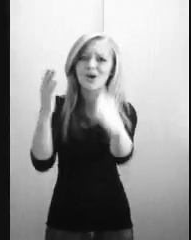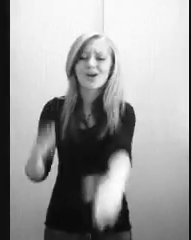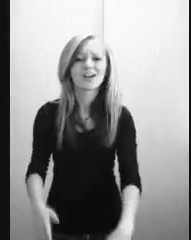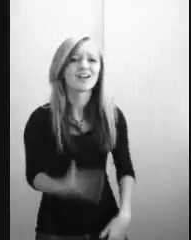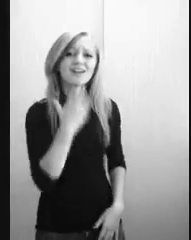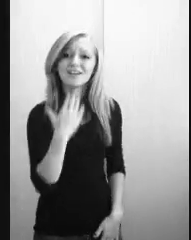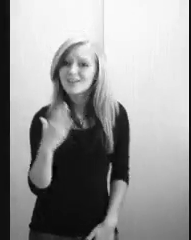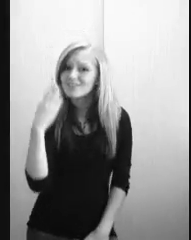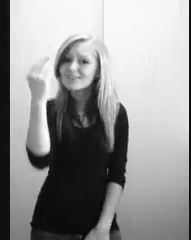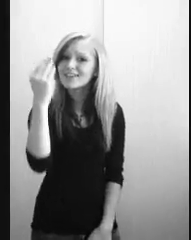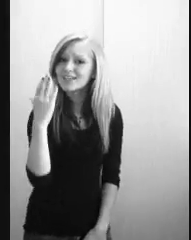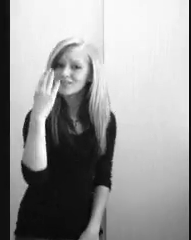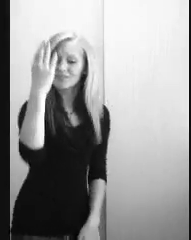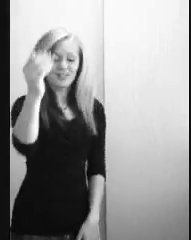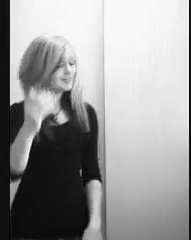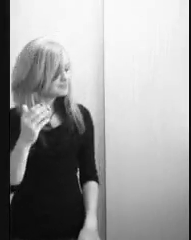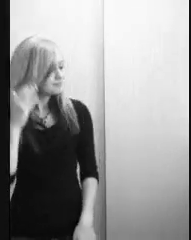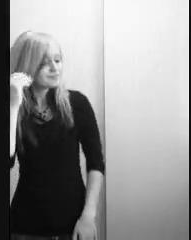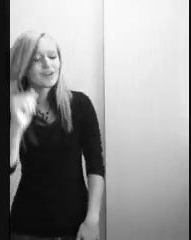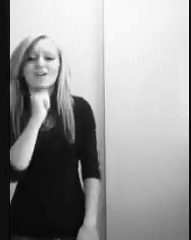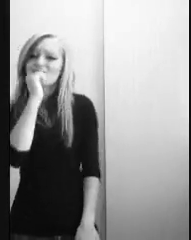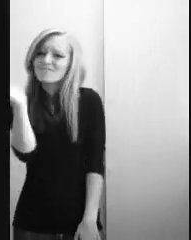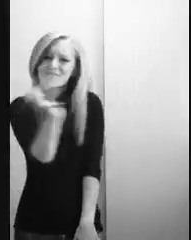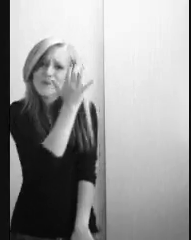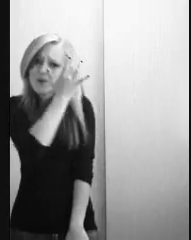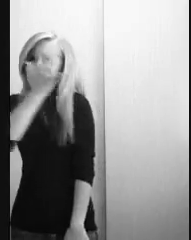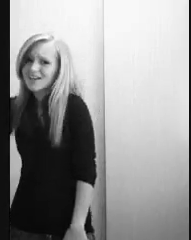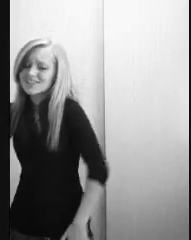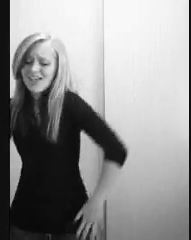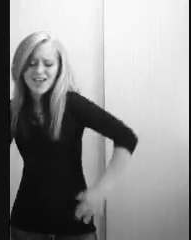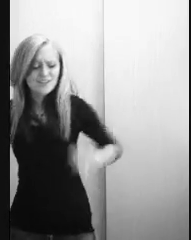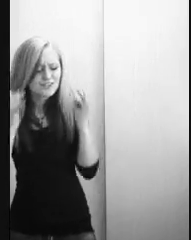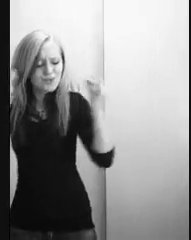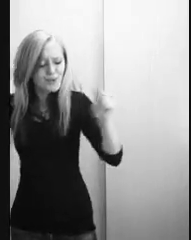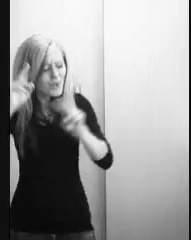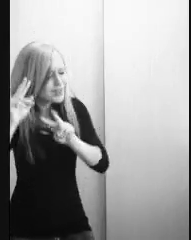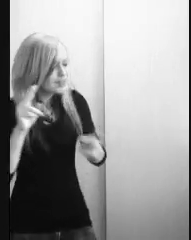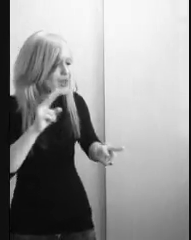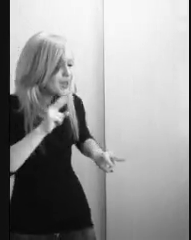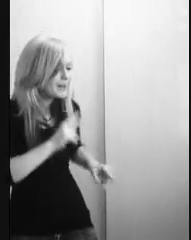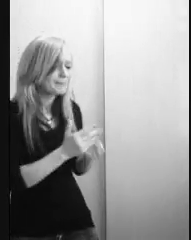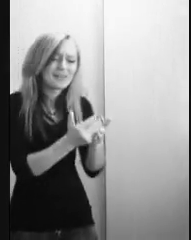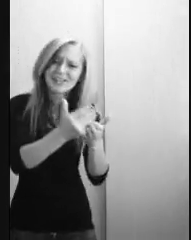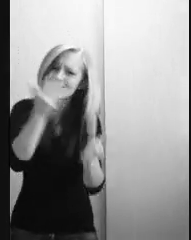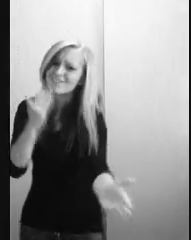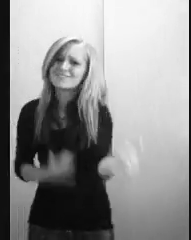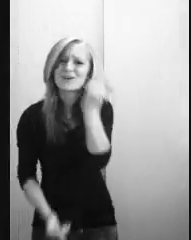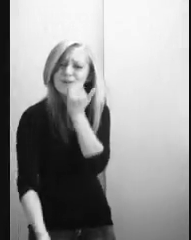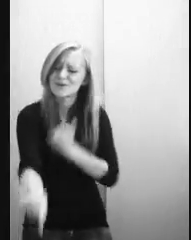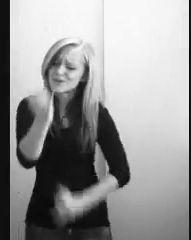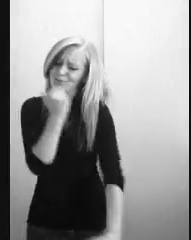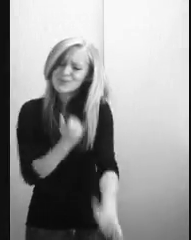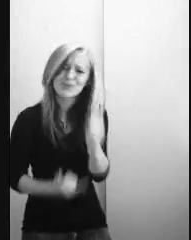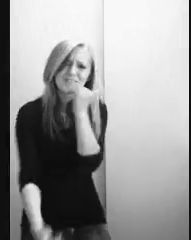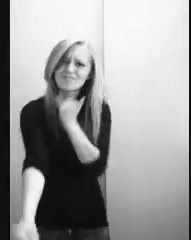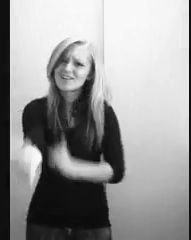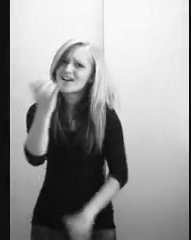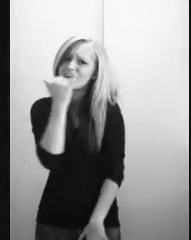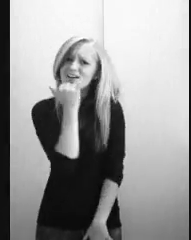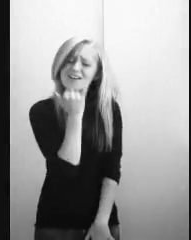you're 15 Don't forget to look before you fall